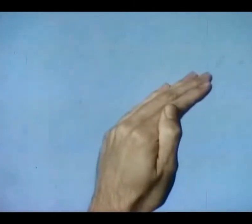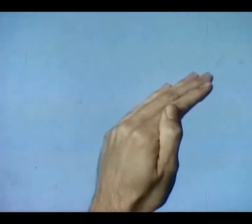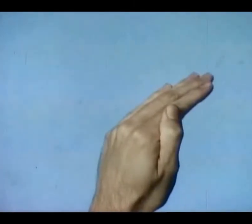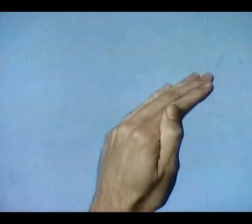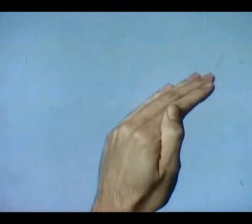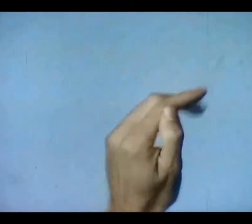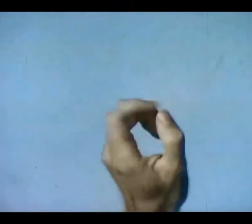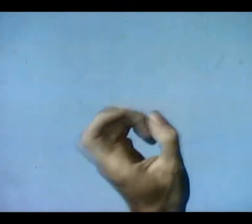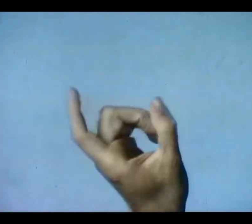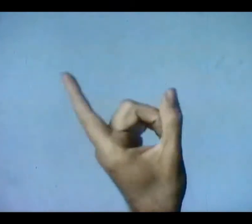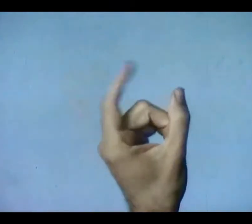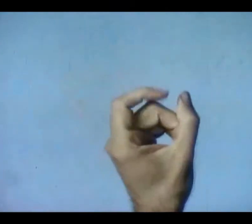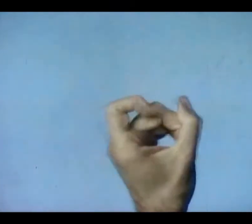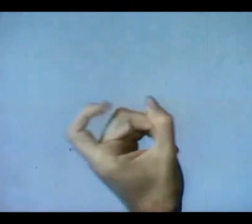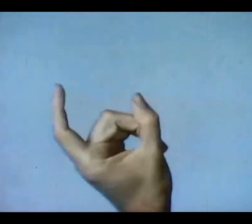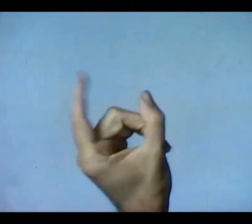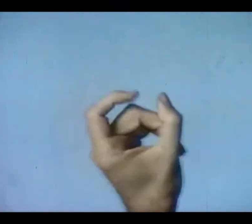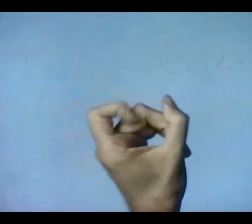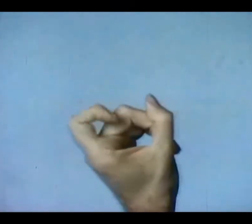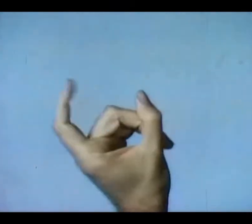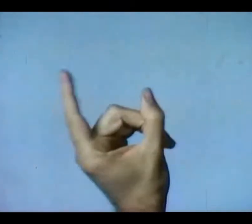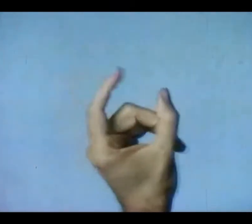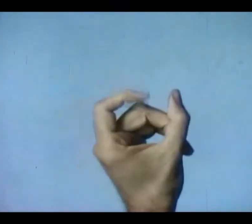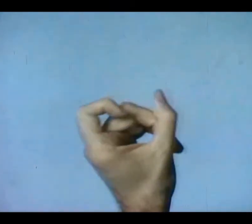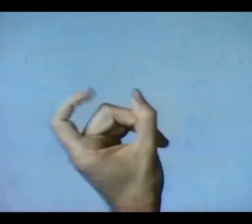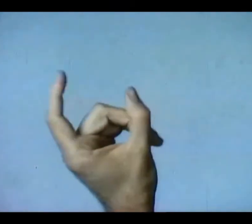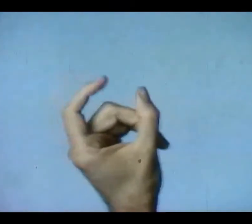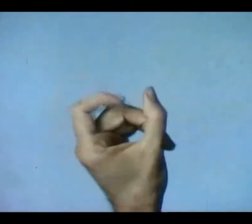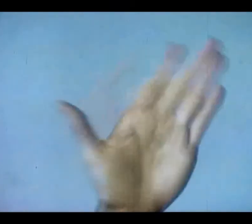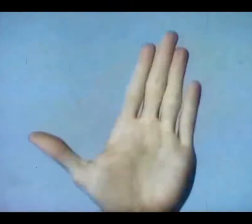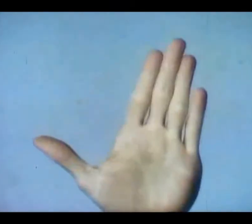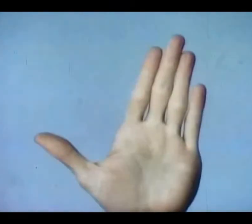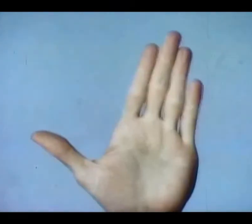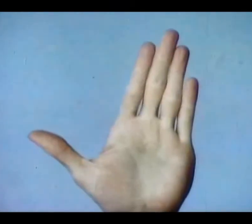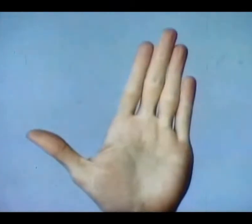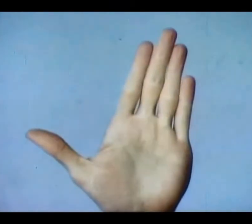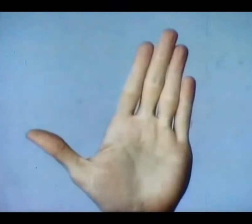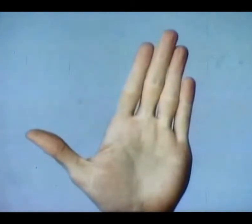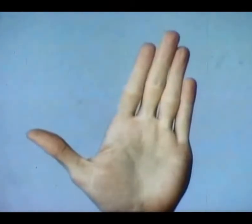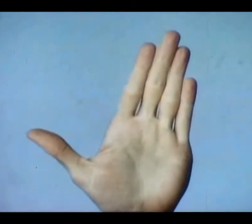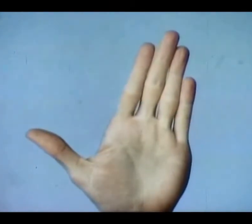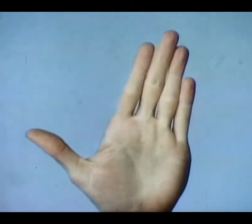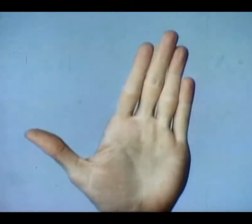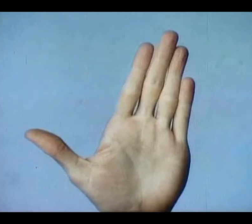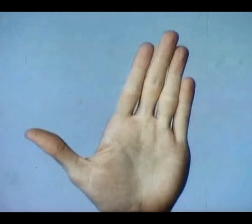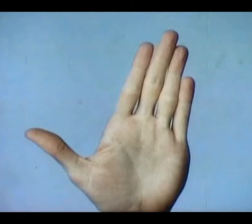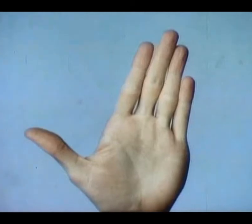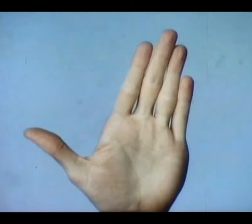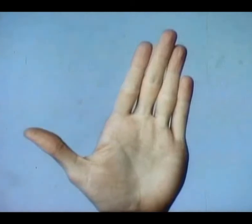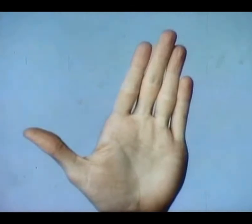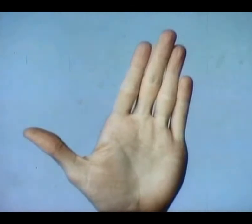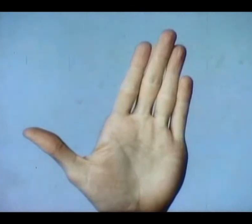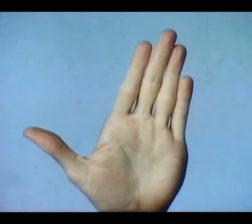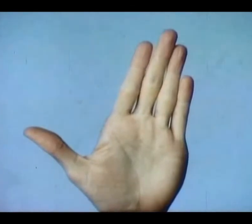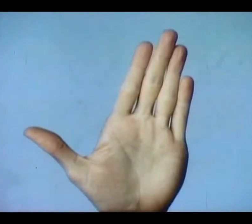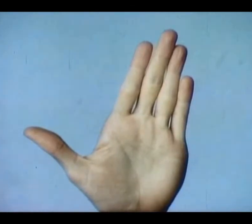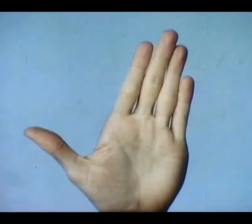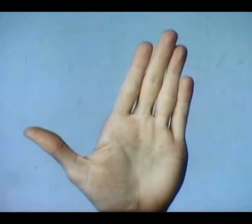to come ahead or to stop he could say when things were